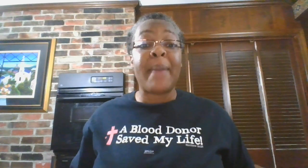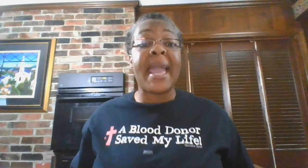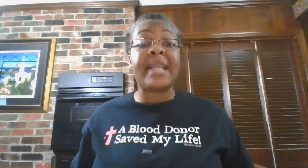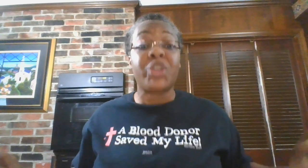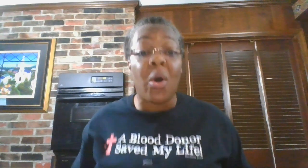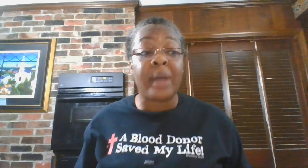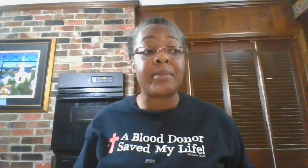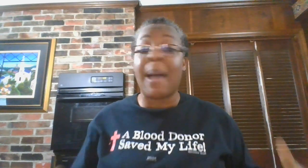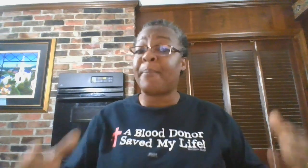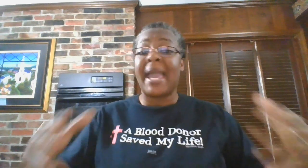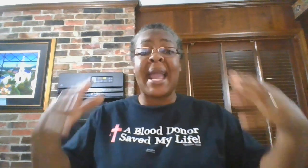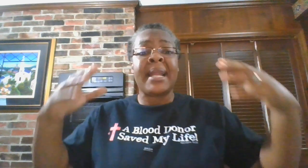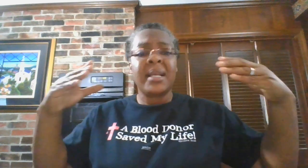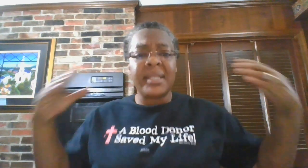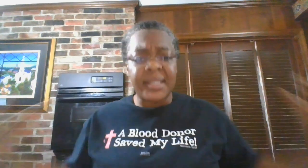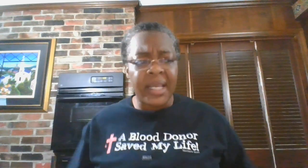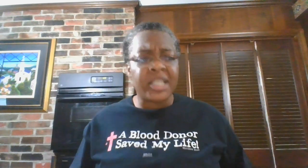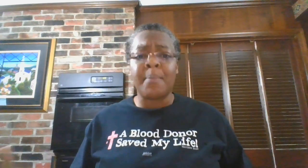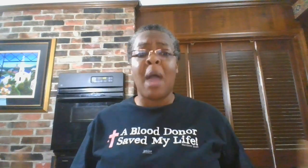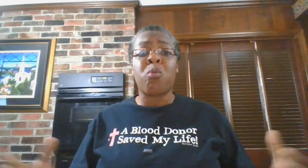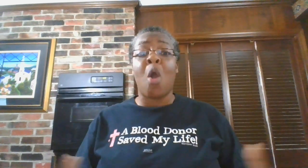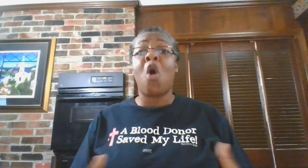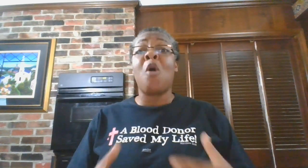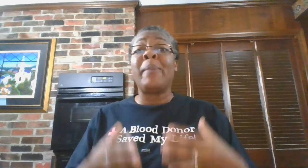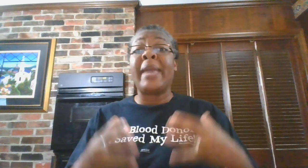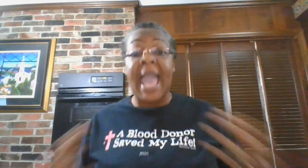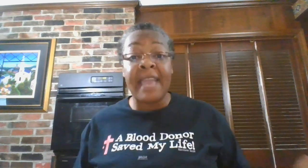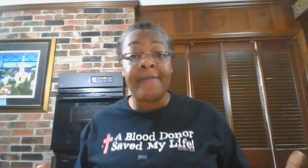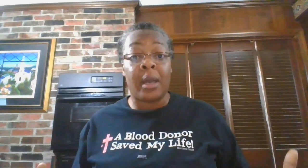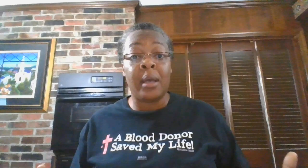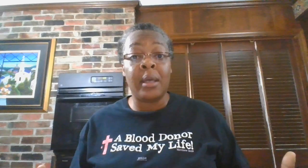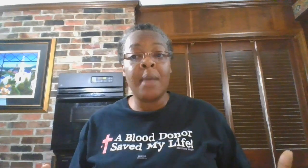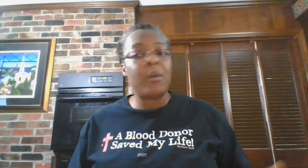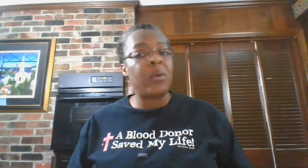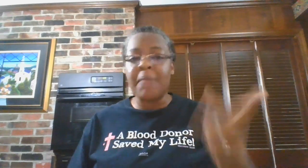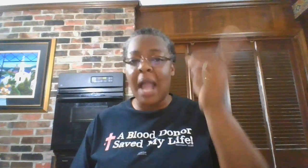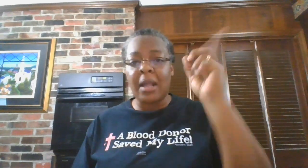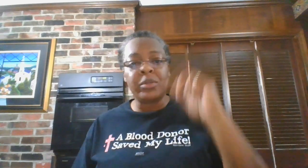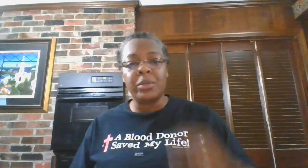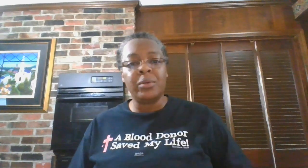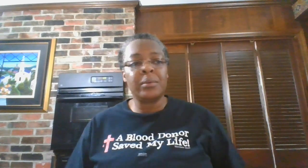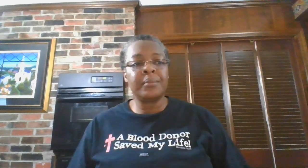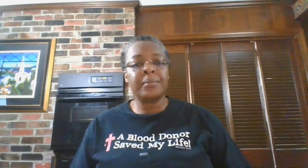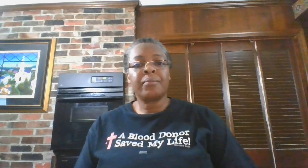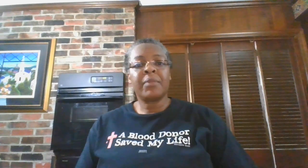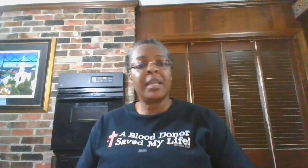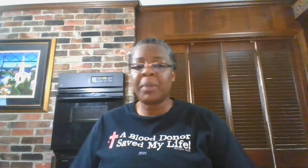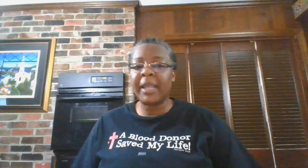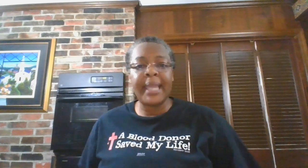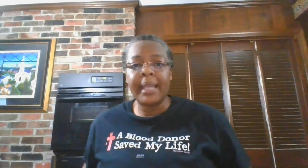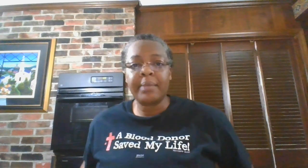bad choice. My bad decision. My wrong behavior. But what I'm not going to do is play games.